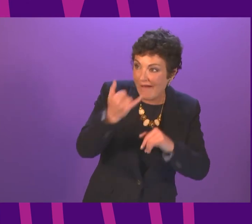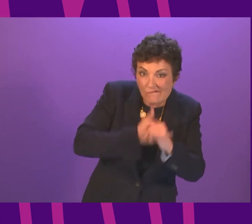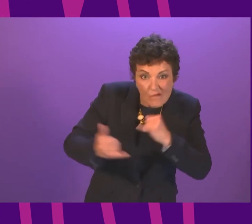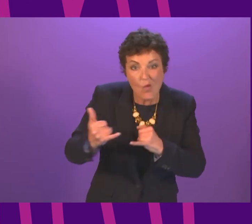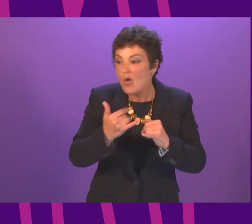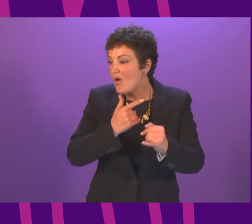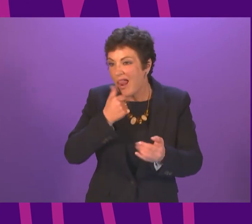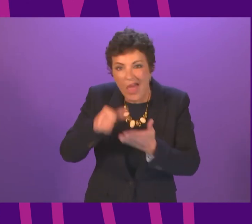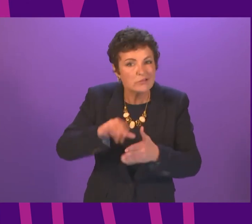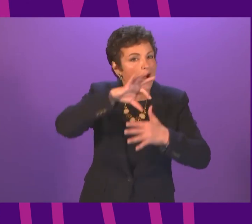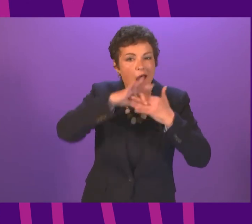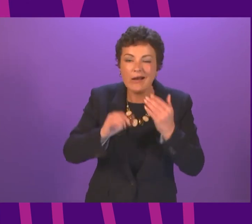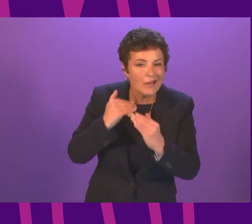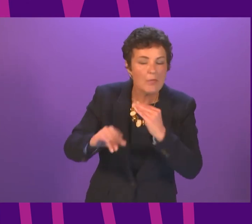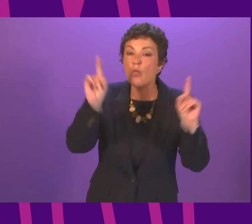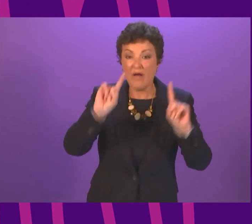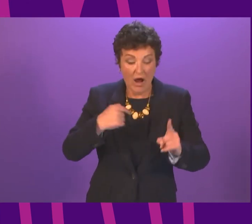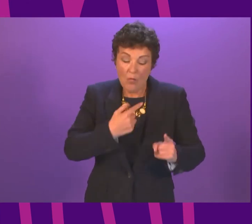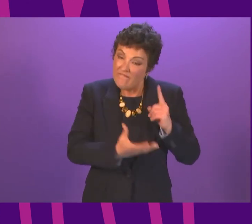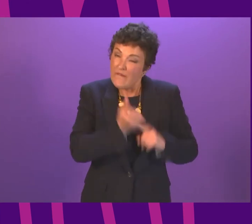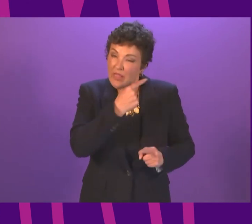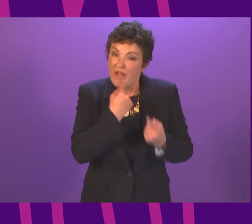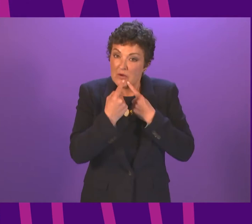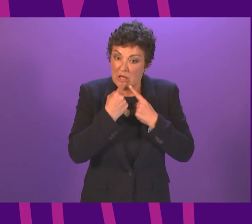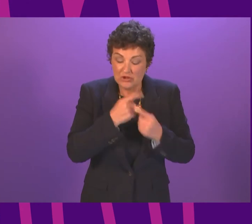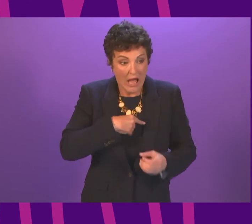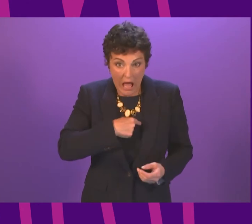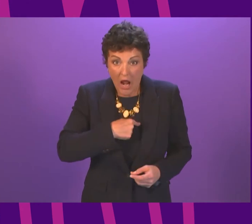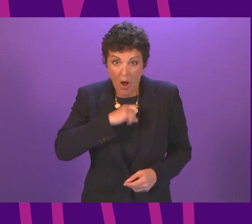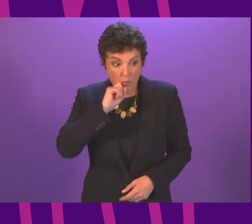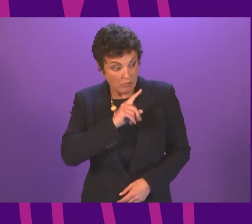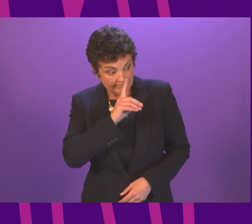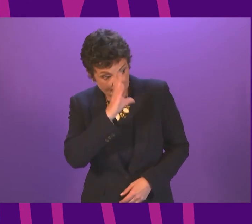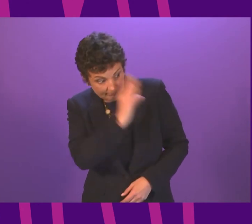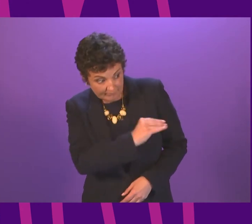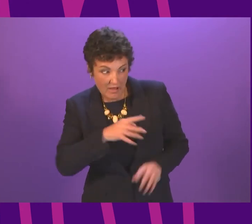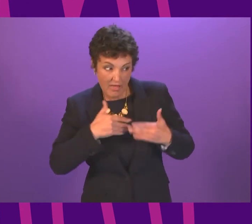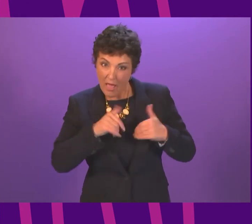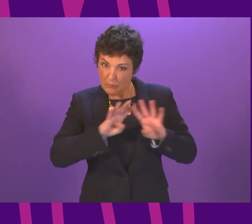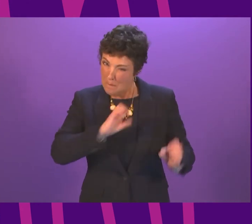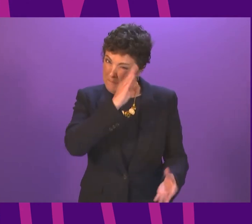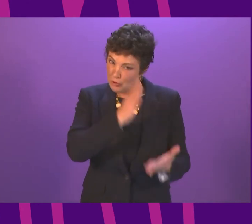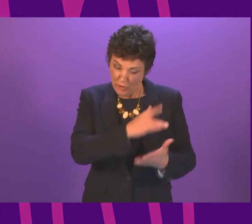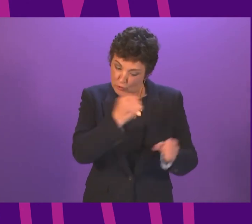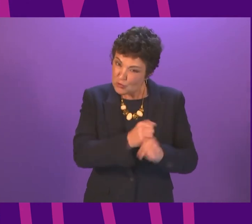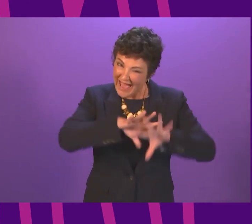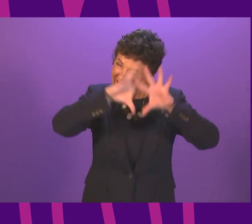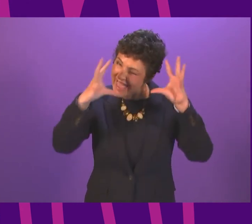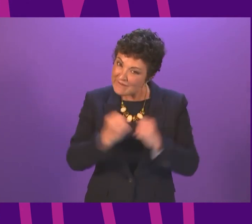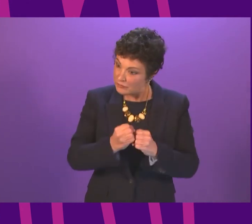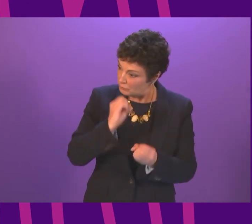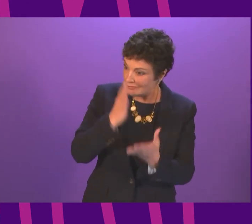first attempt was made. And I will certainly be ensuring that the Health Board is doing everything that is reasonably possible